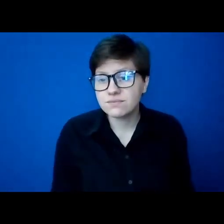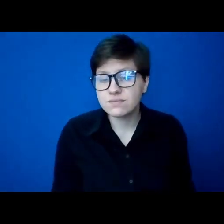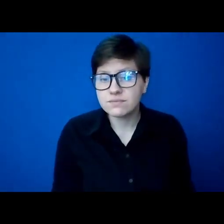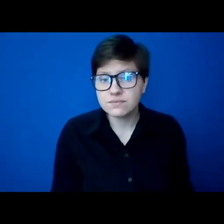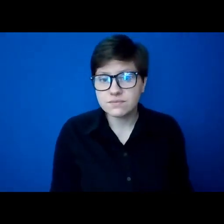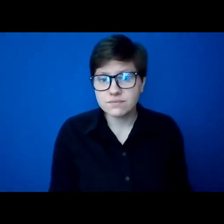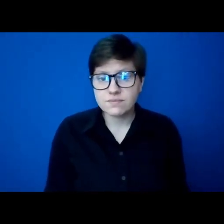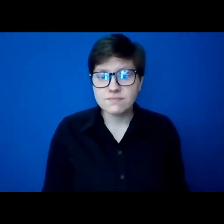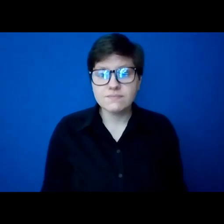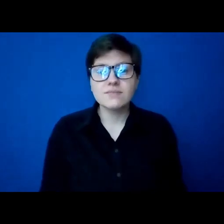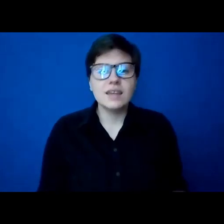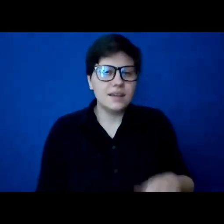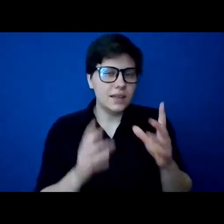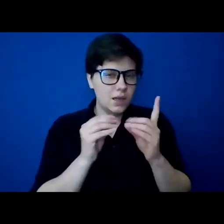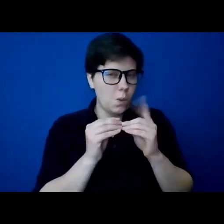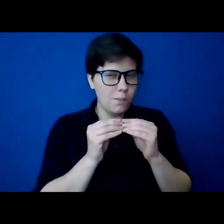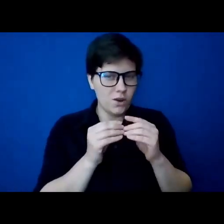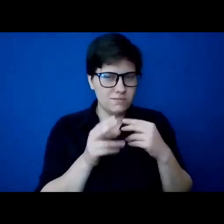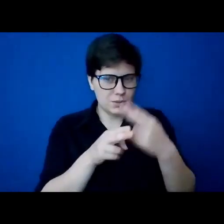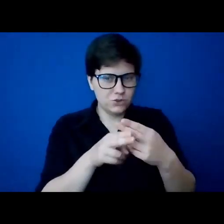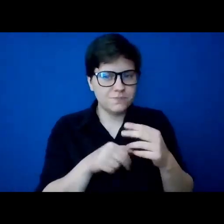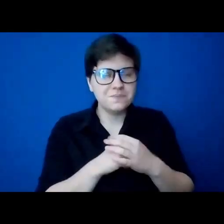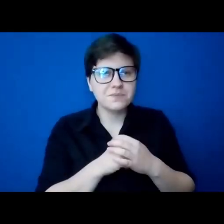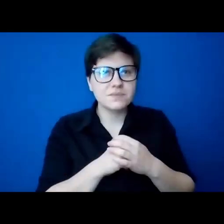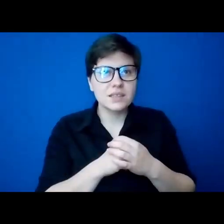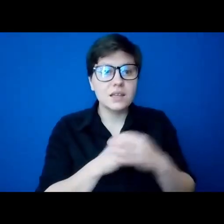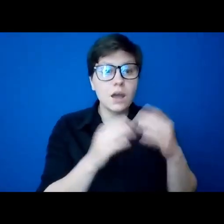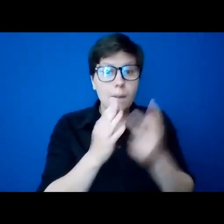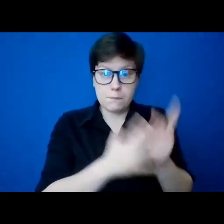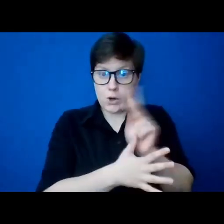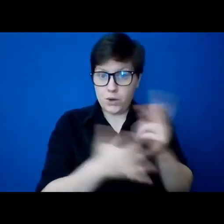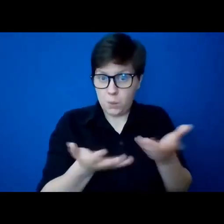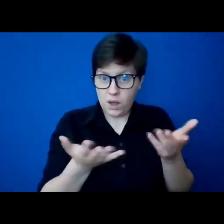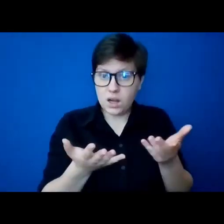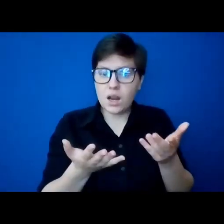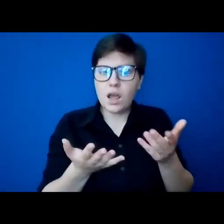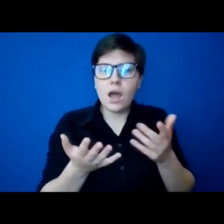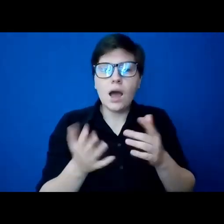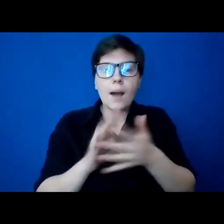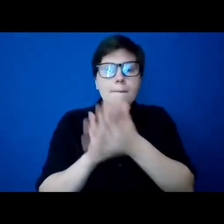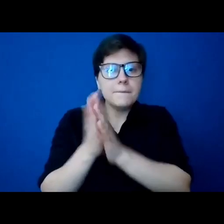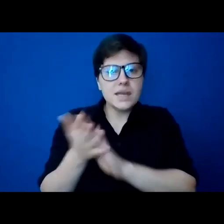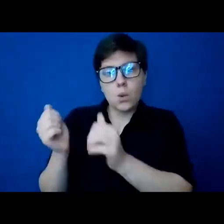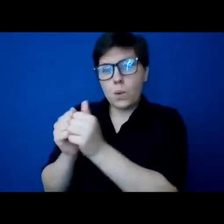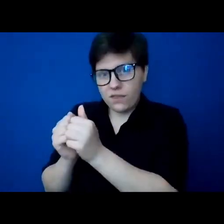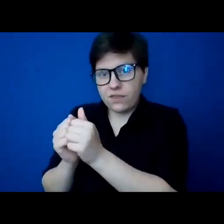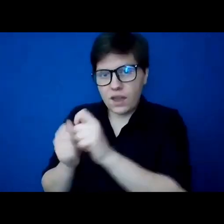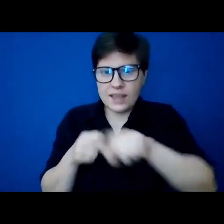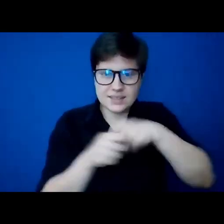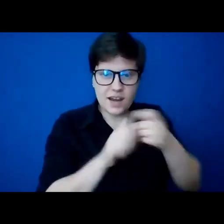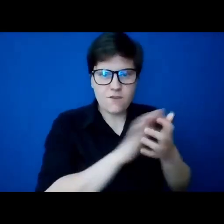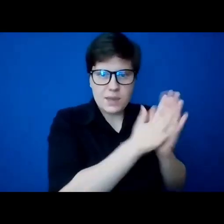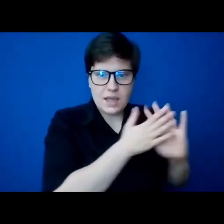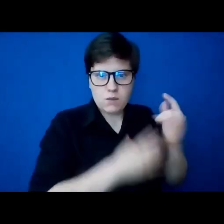I want to mention one other thing, and that is the priority of being with rather than being in isolation. I learned in